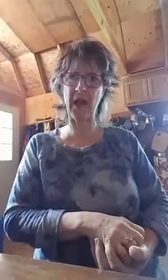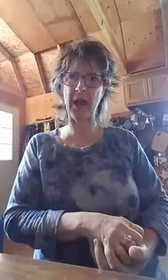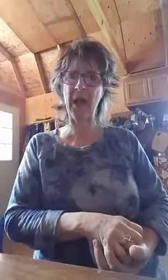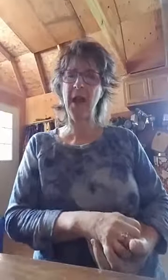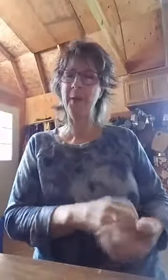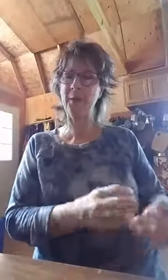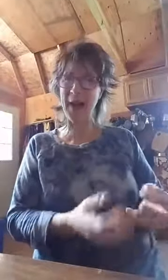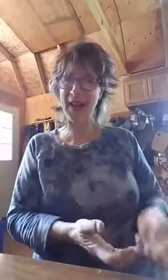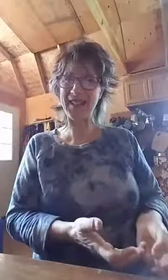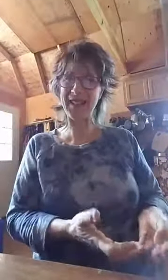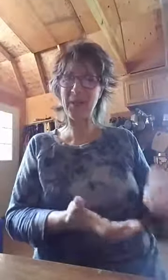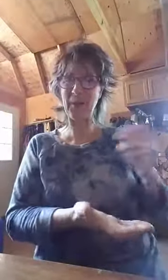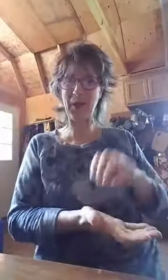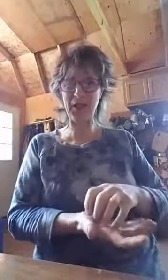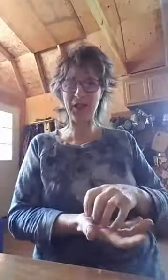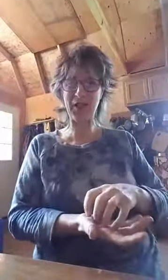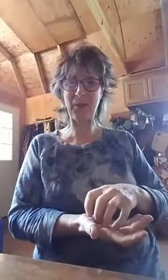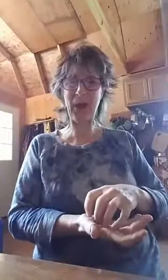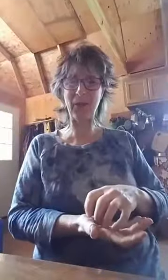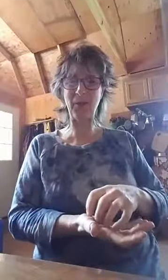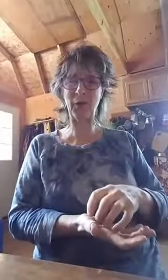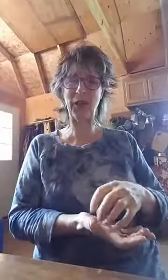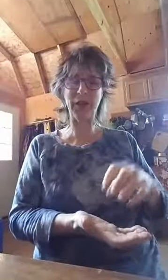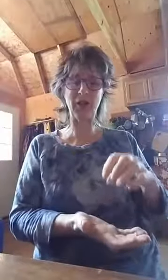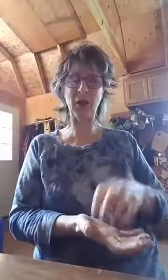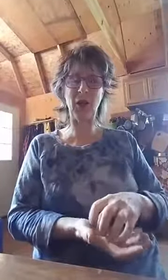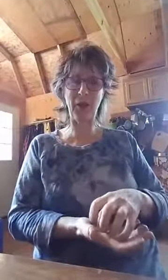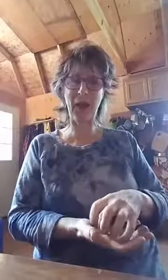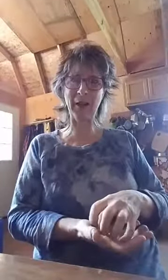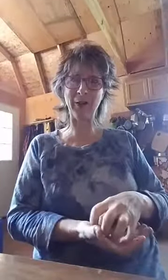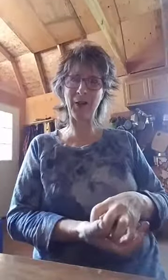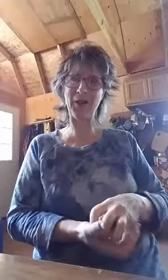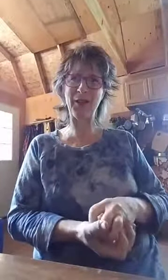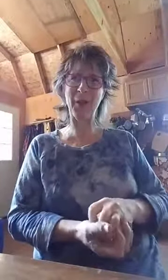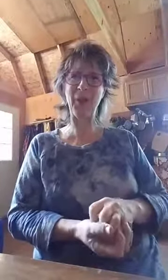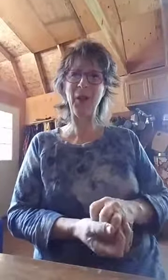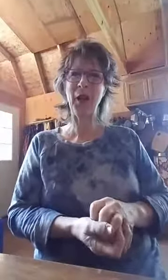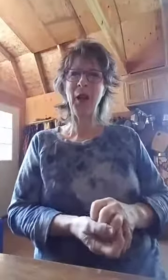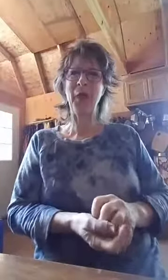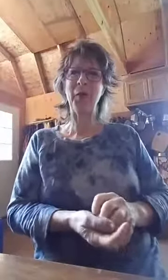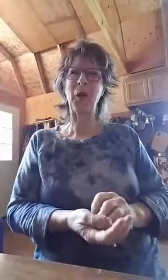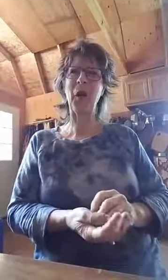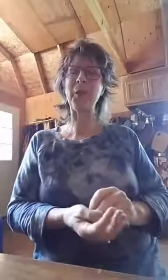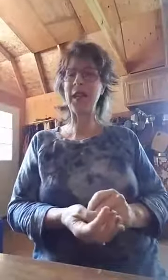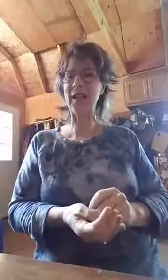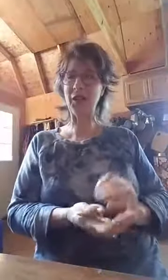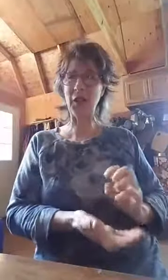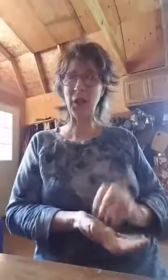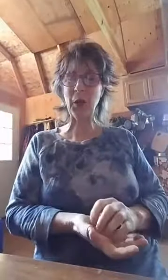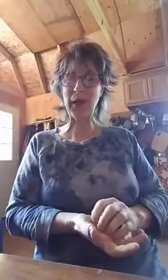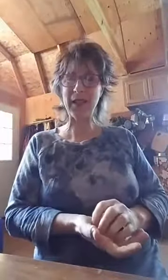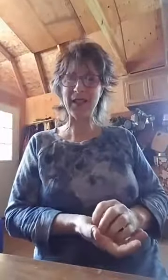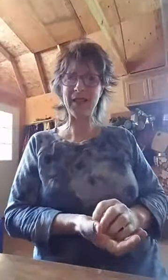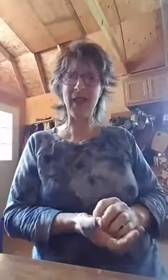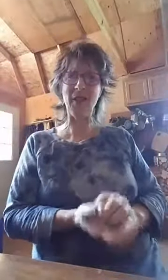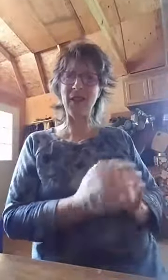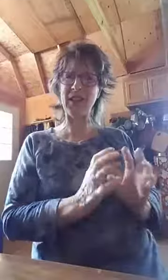that, but the blood of Jesus paid for it and took it all back for us. So what I'm saying to you is the